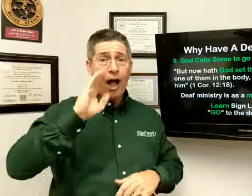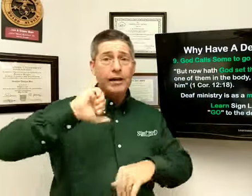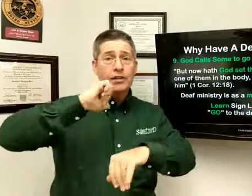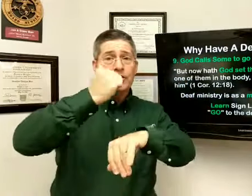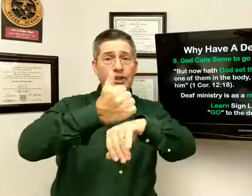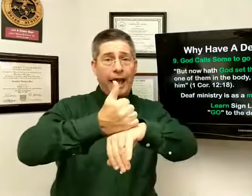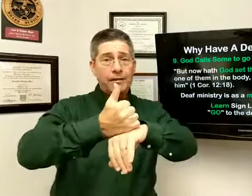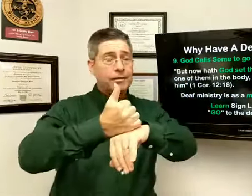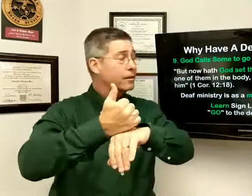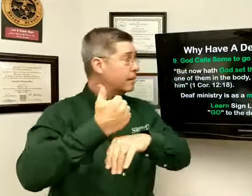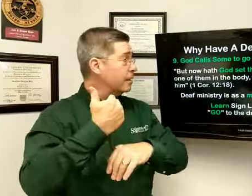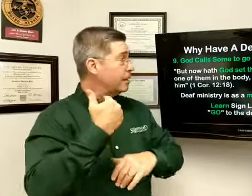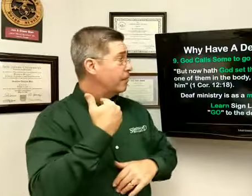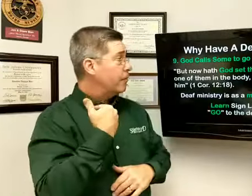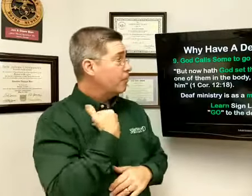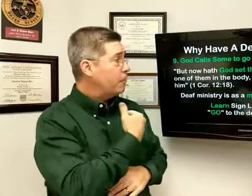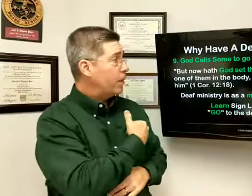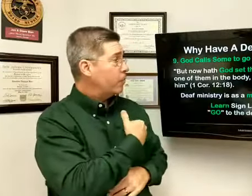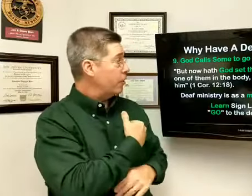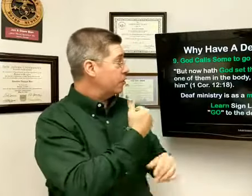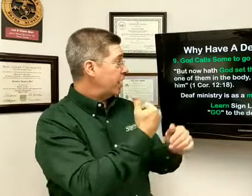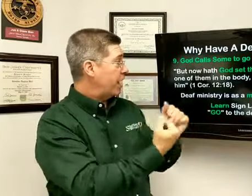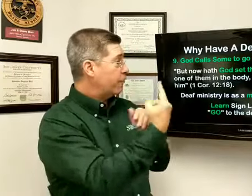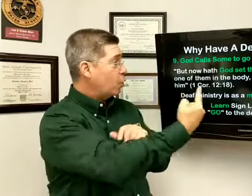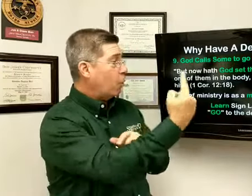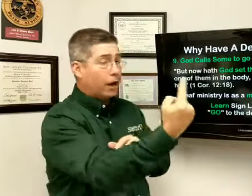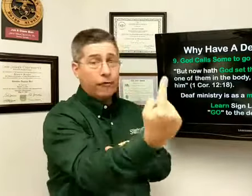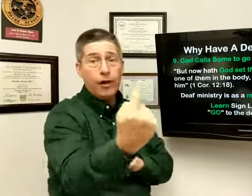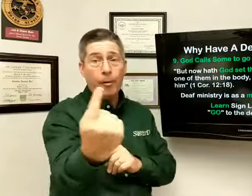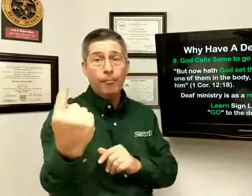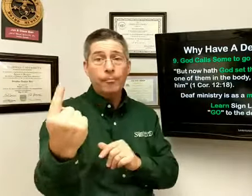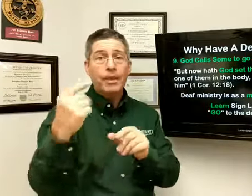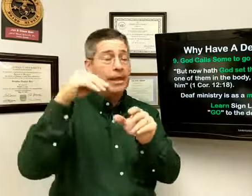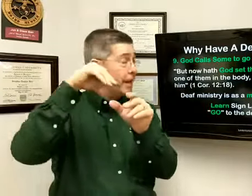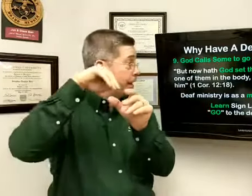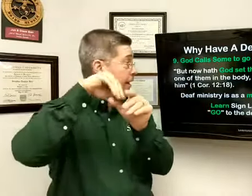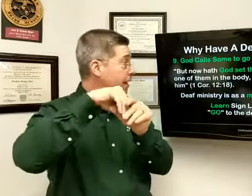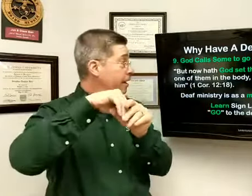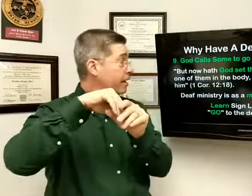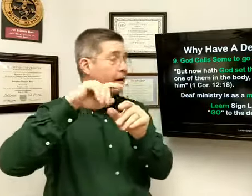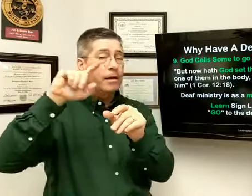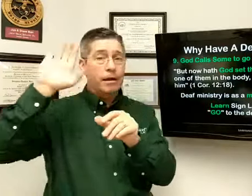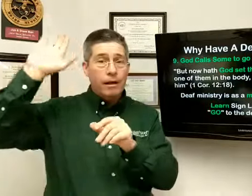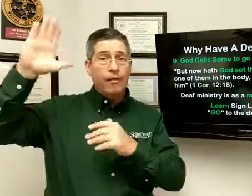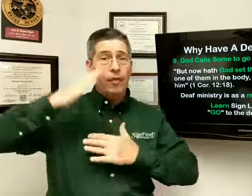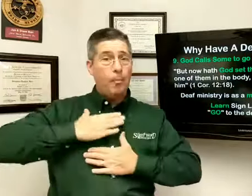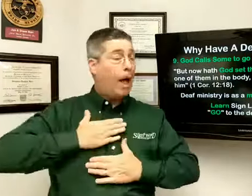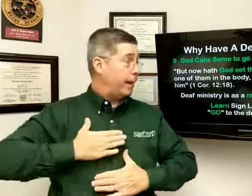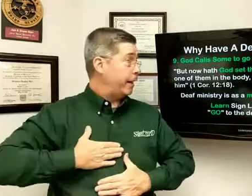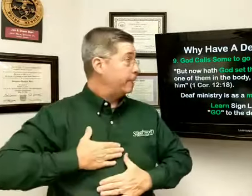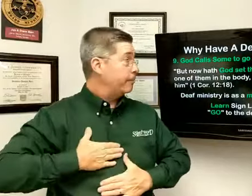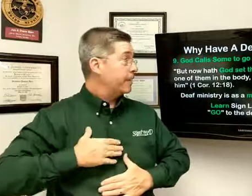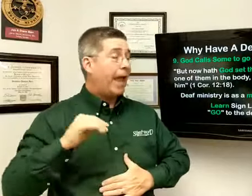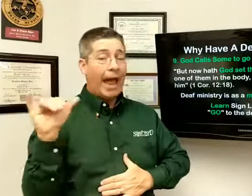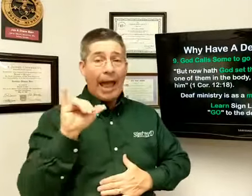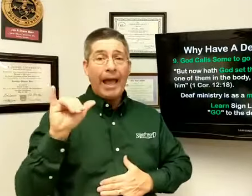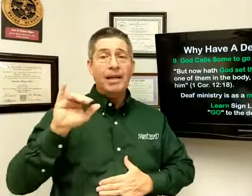set the members, every one of them, in the body as